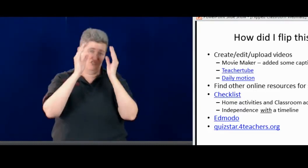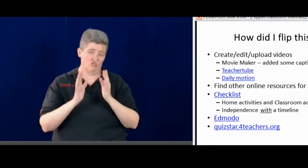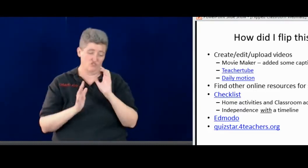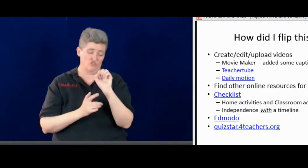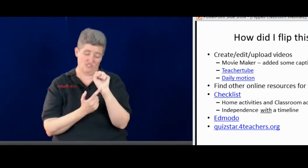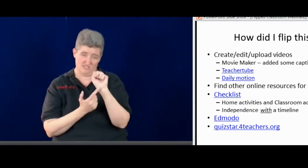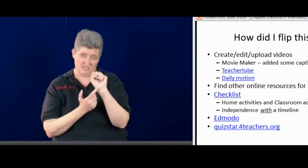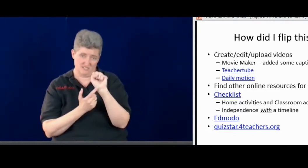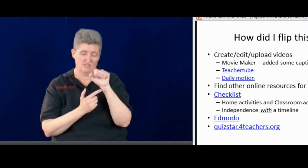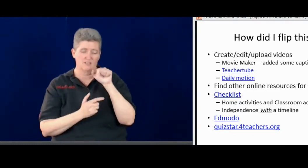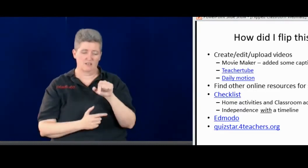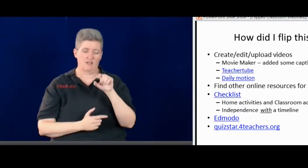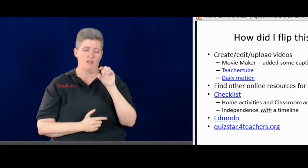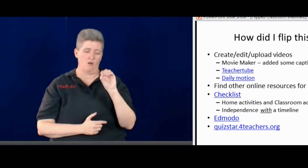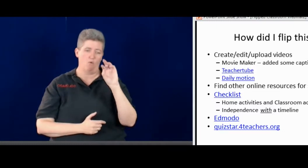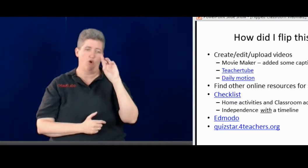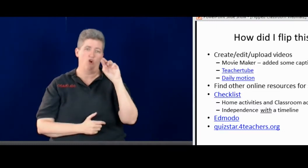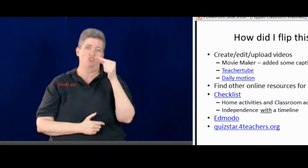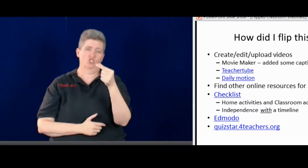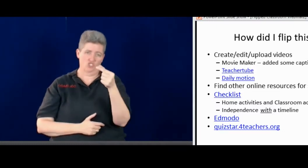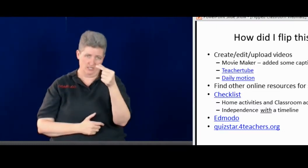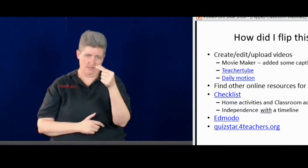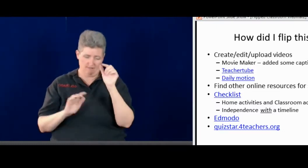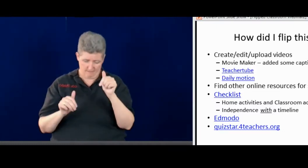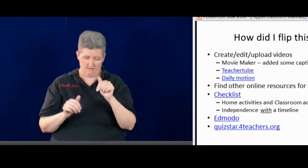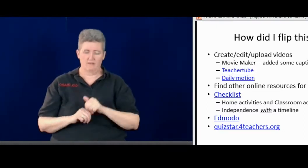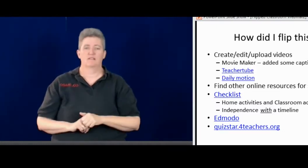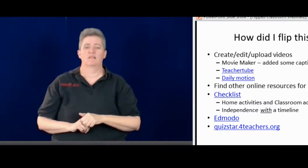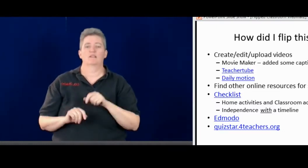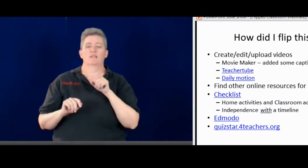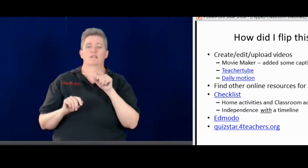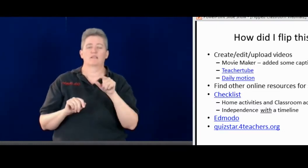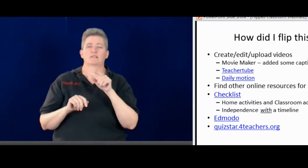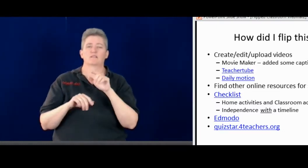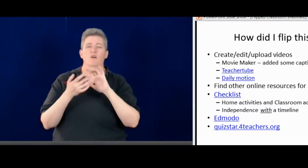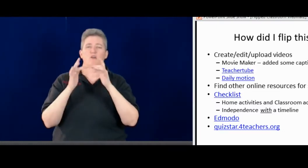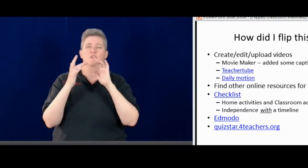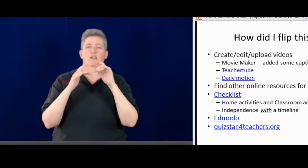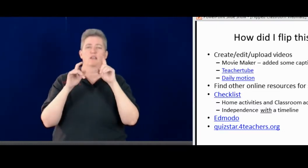.forteachers.org.